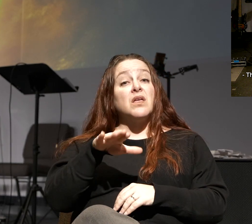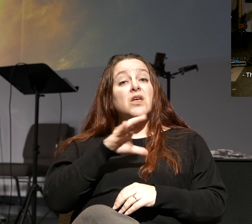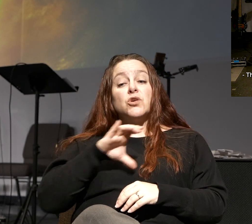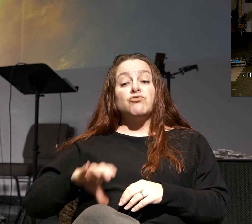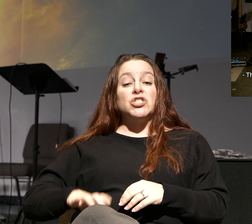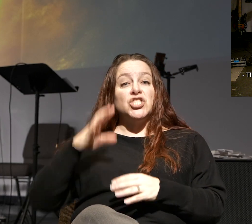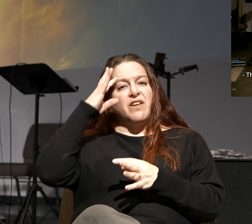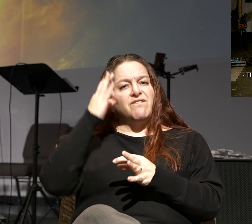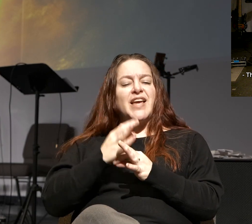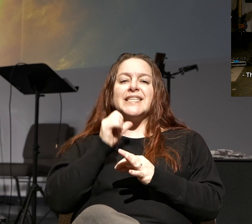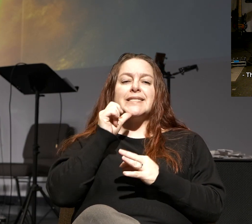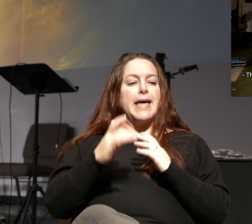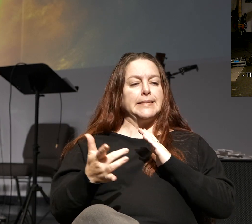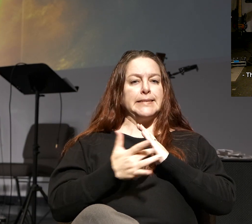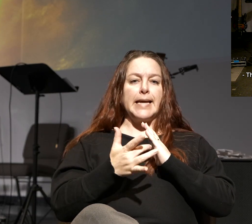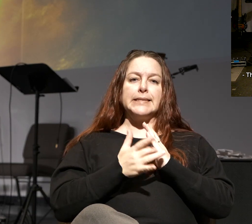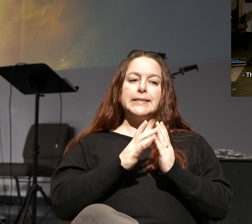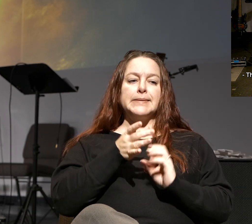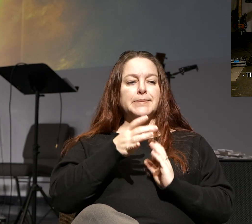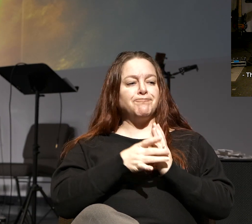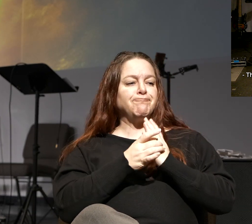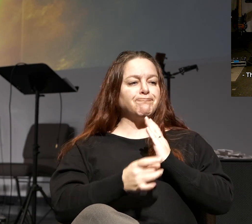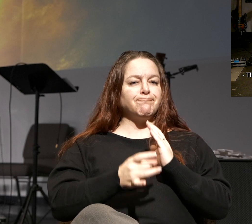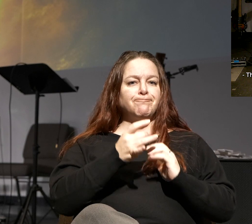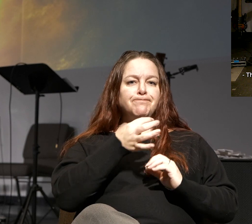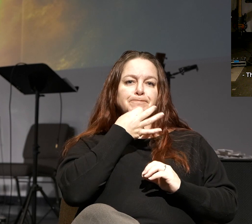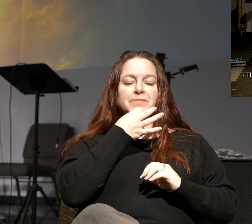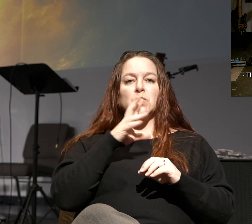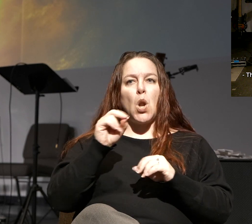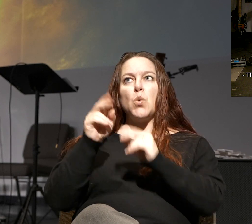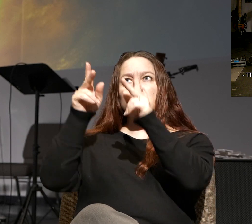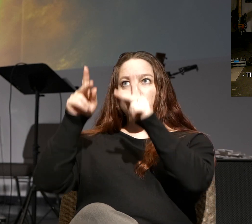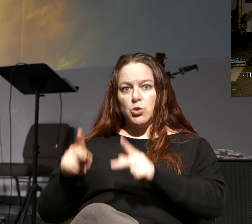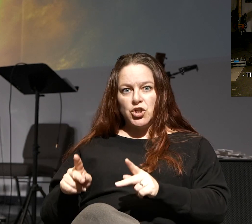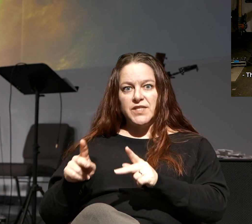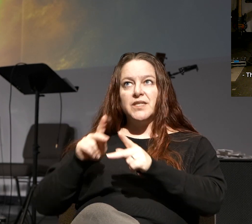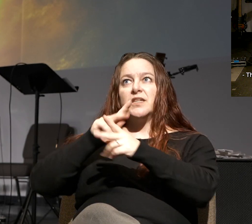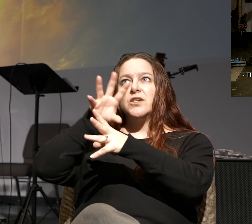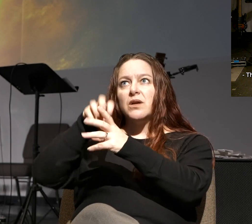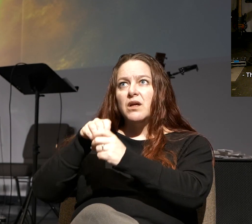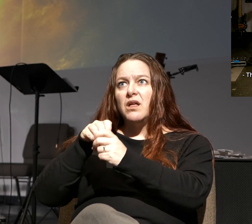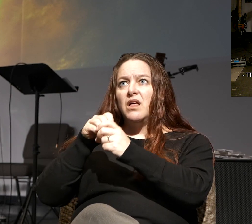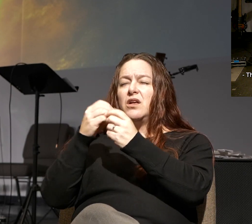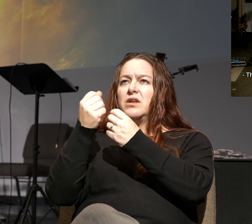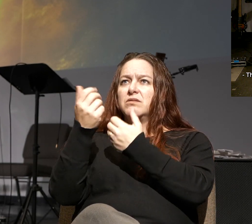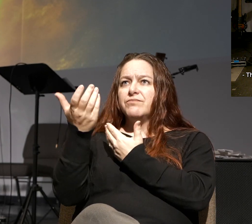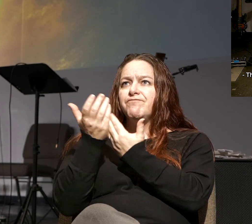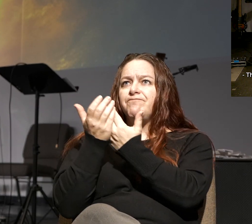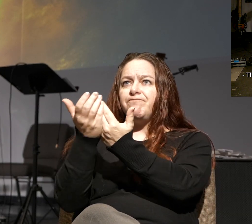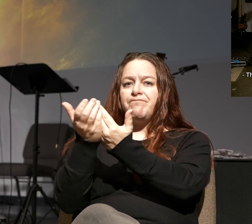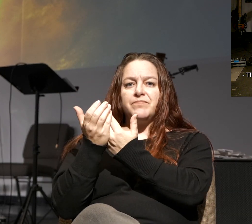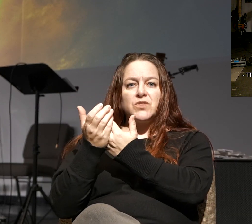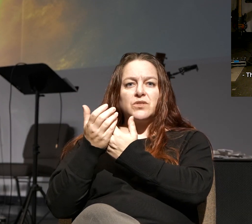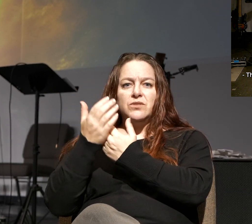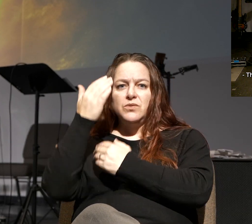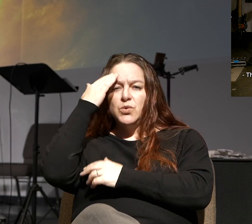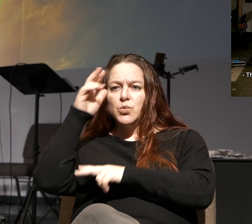is not a technique to be mastered. It's a person to encounter and to engage with and to know and to walk and to